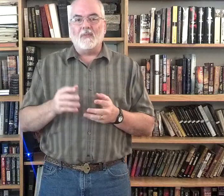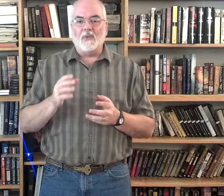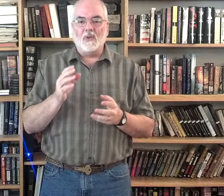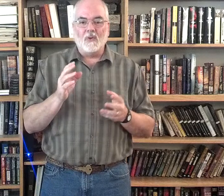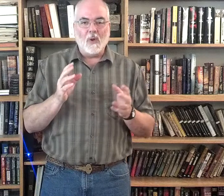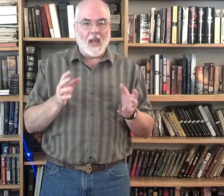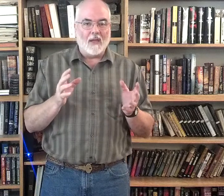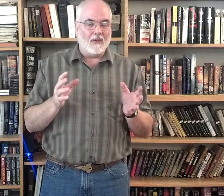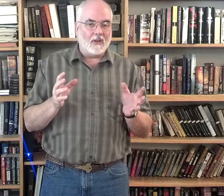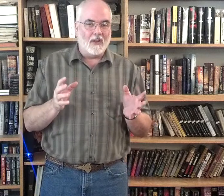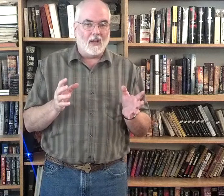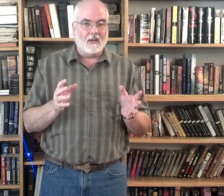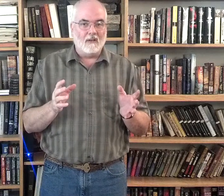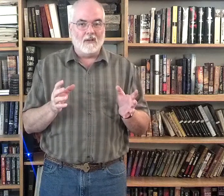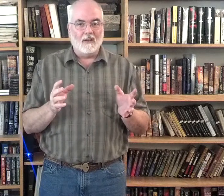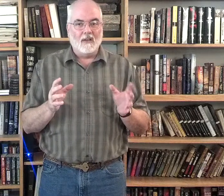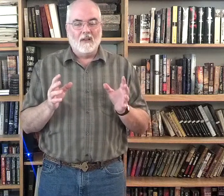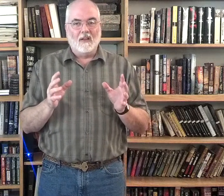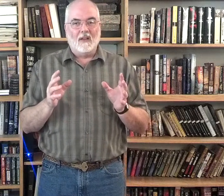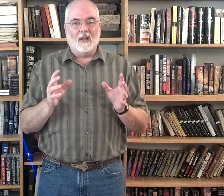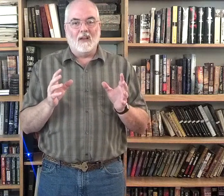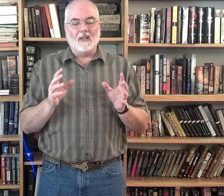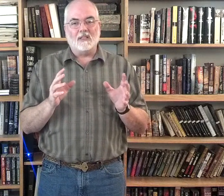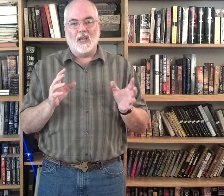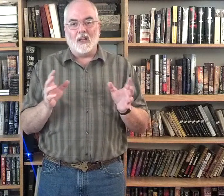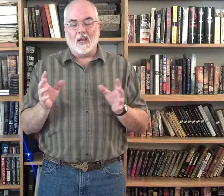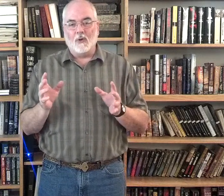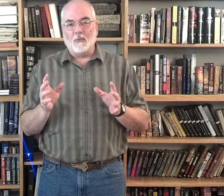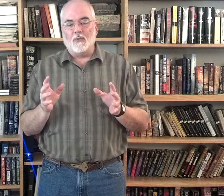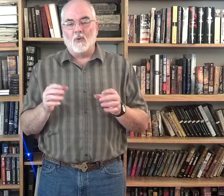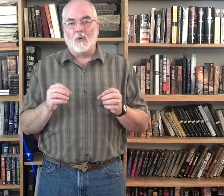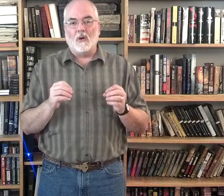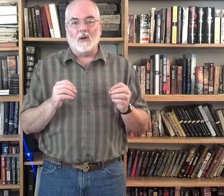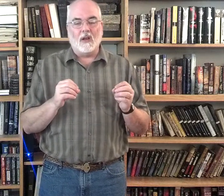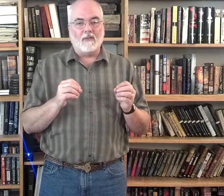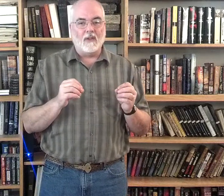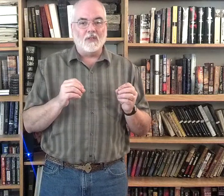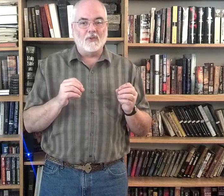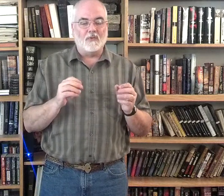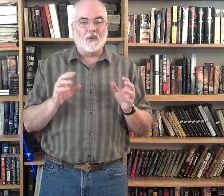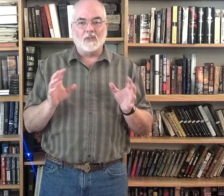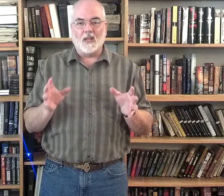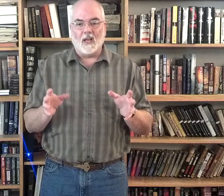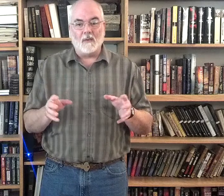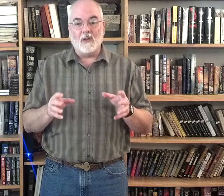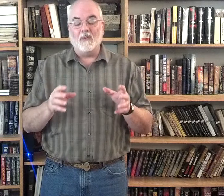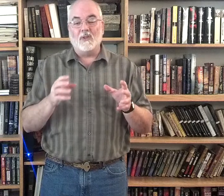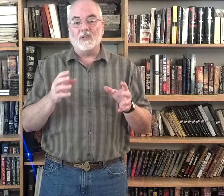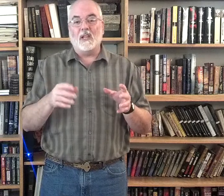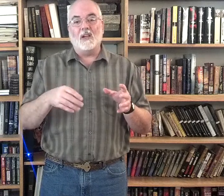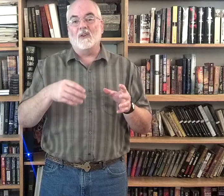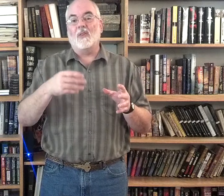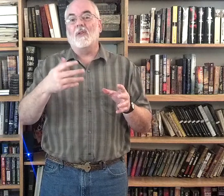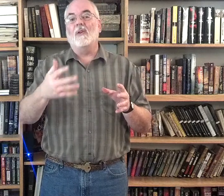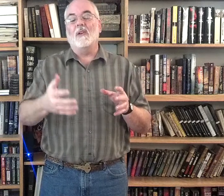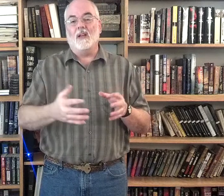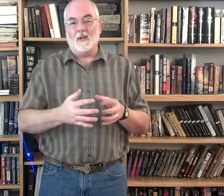you haven't done sign language before, if this is your first time, even your second or third time